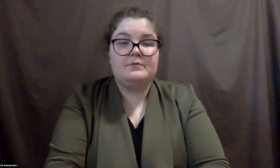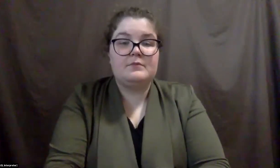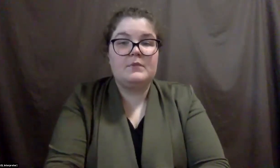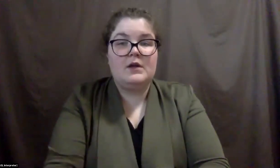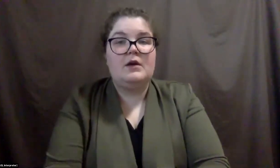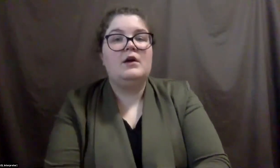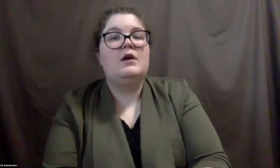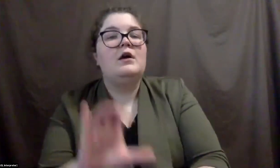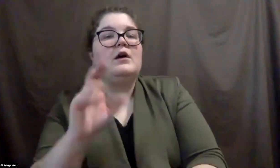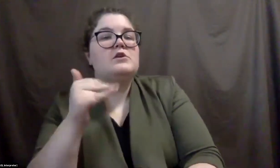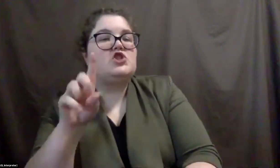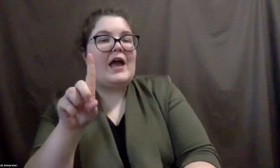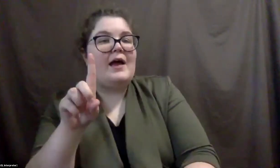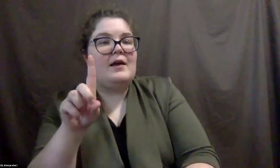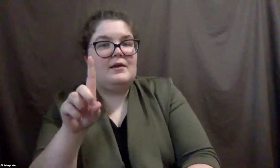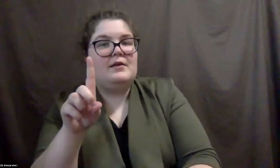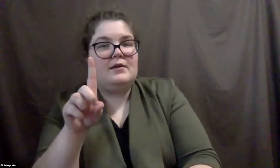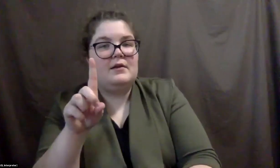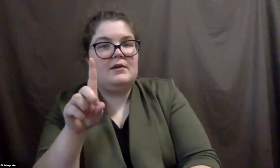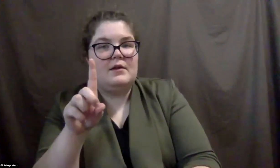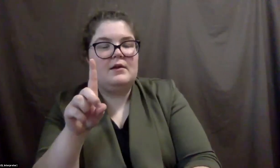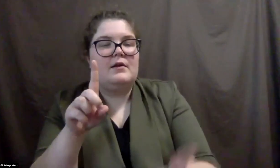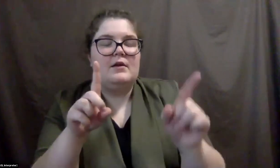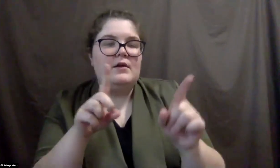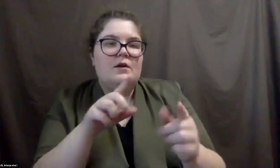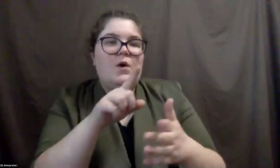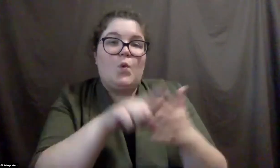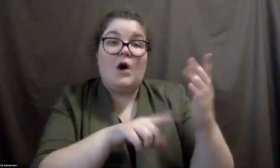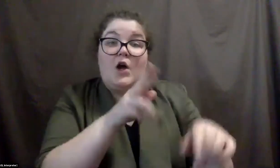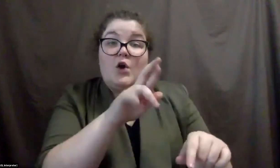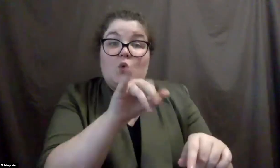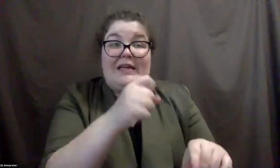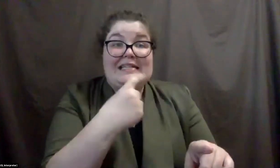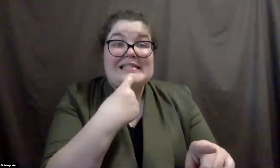I'll kind of piggyback, Chris was saying that that's actually, um,